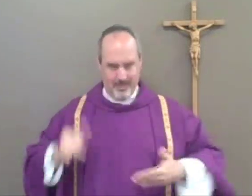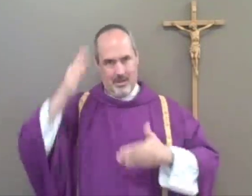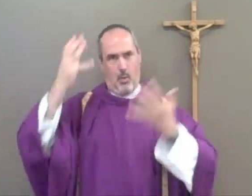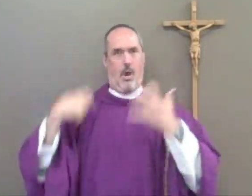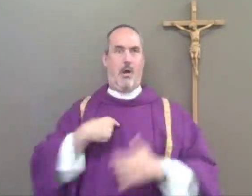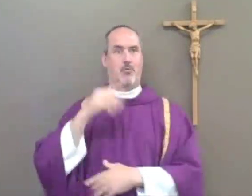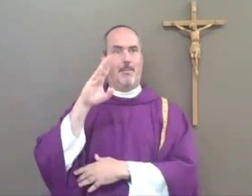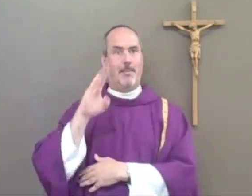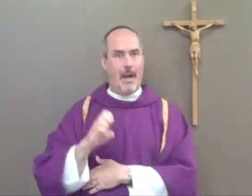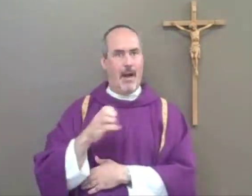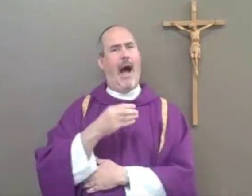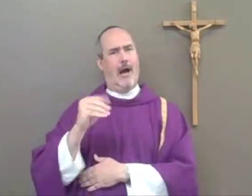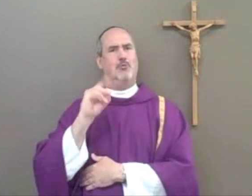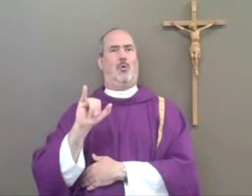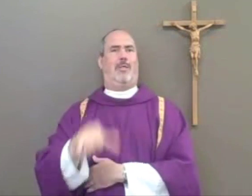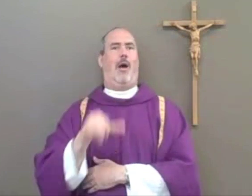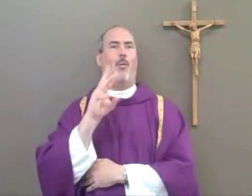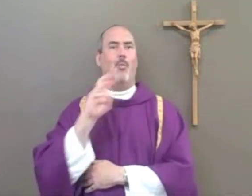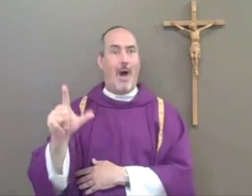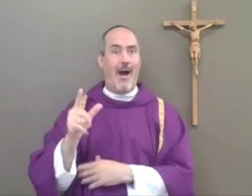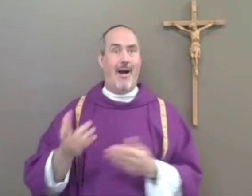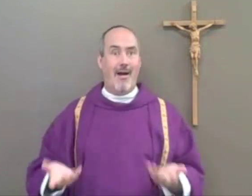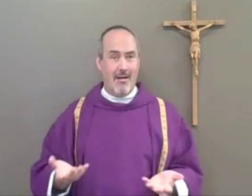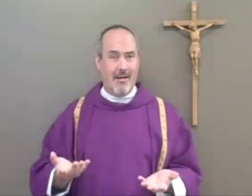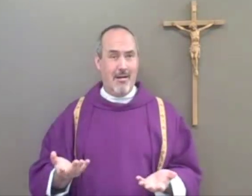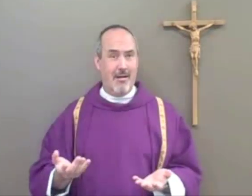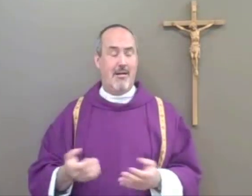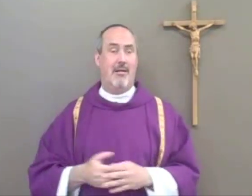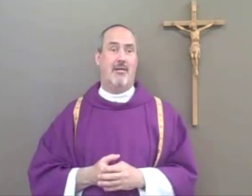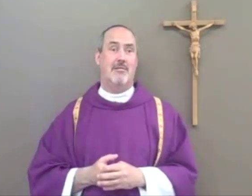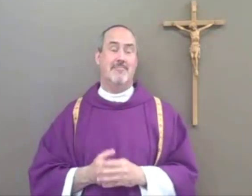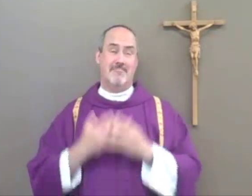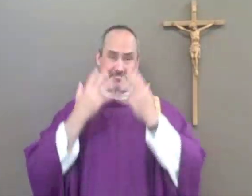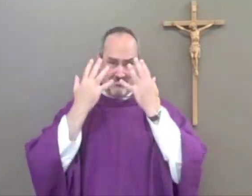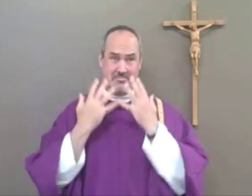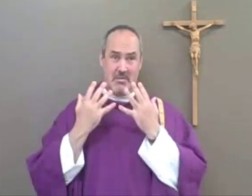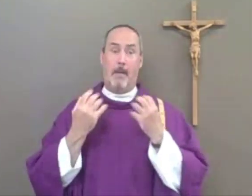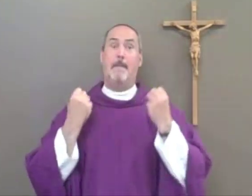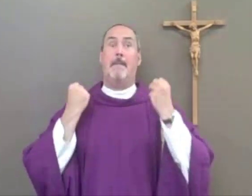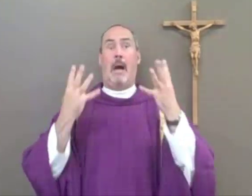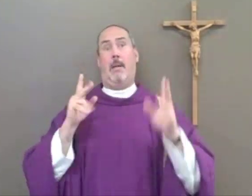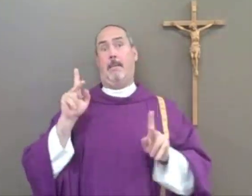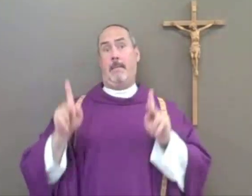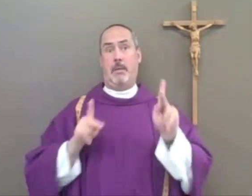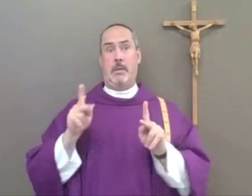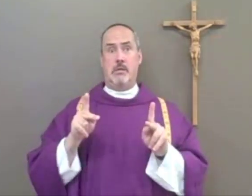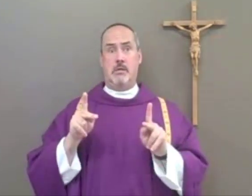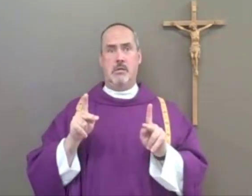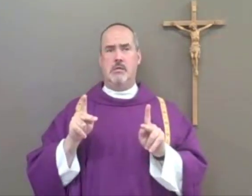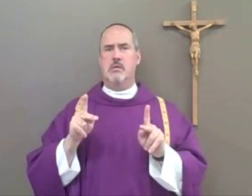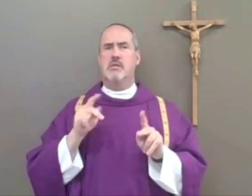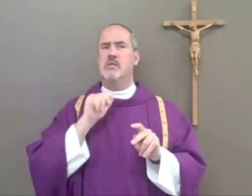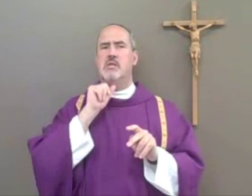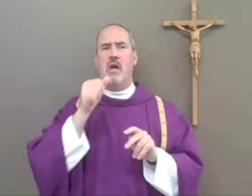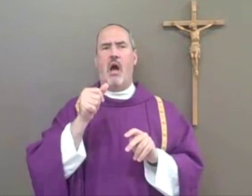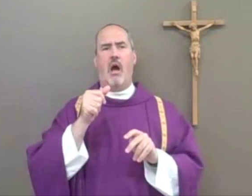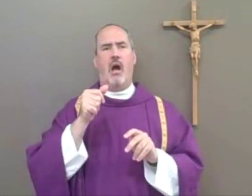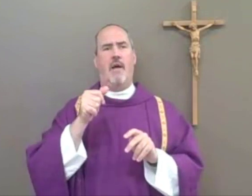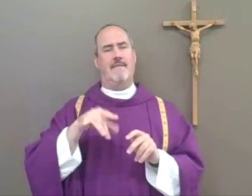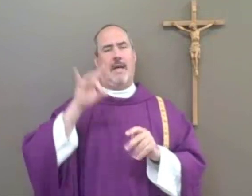about how St. Francis said we need to be who we are and to do it well. Well, sadly, many people don't